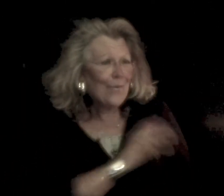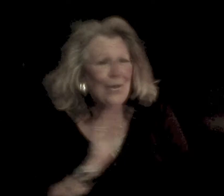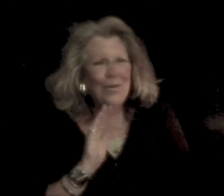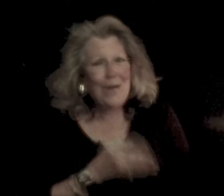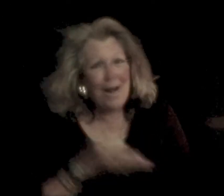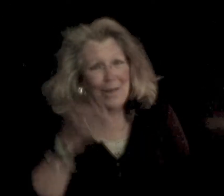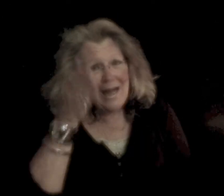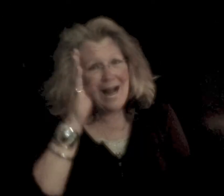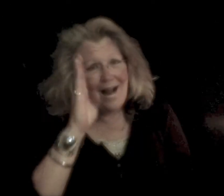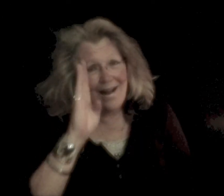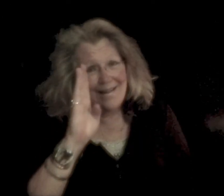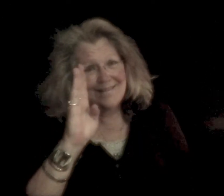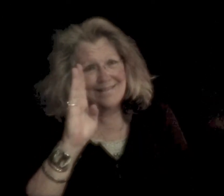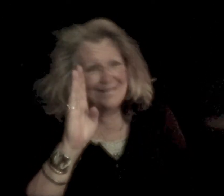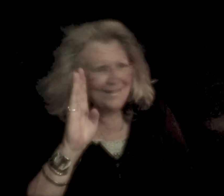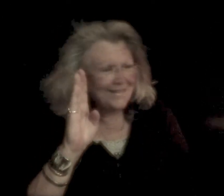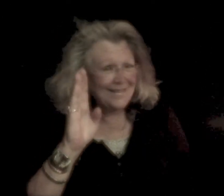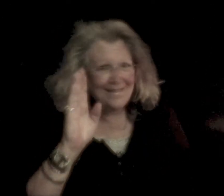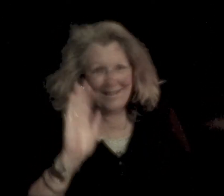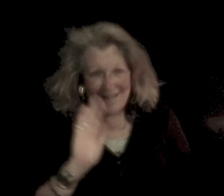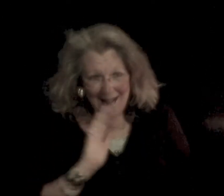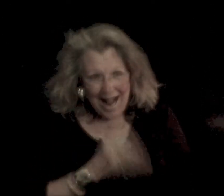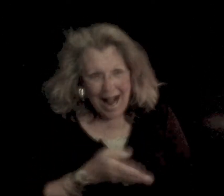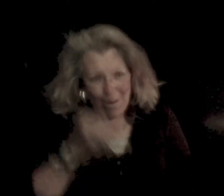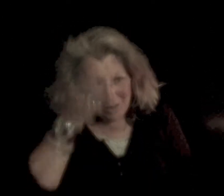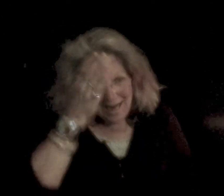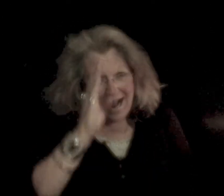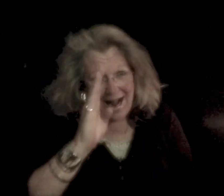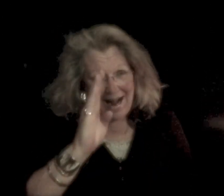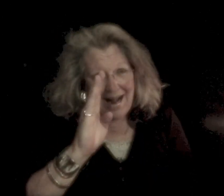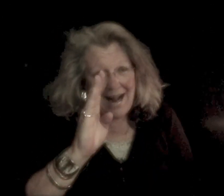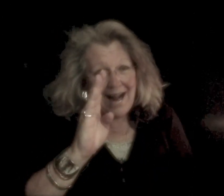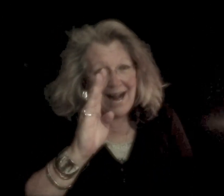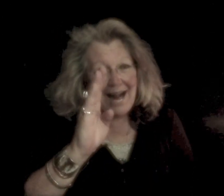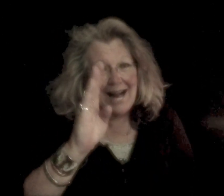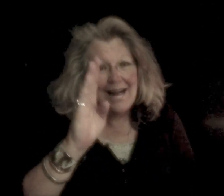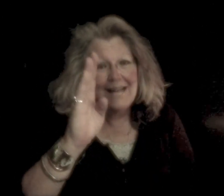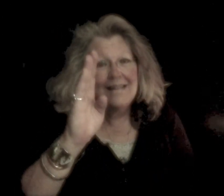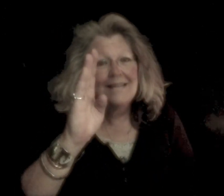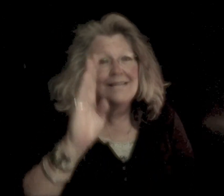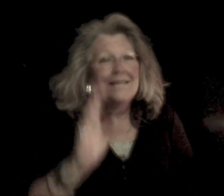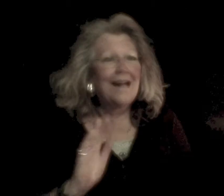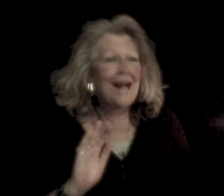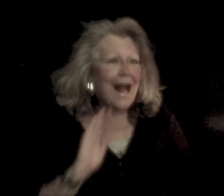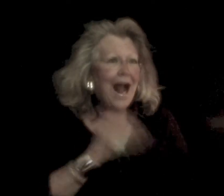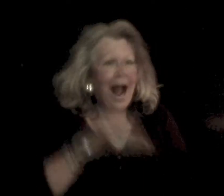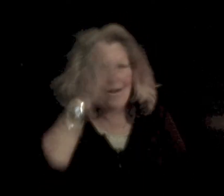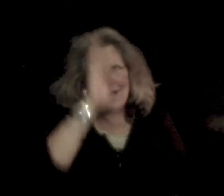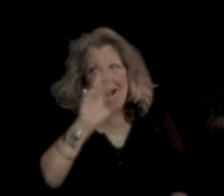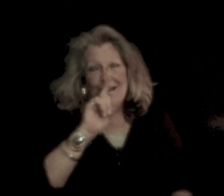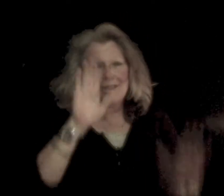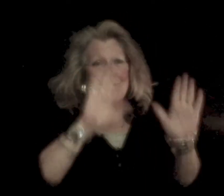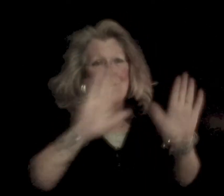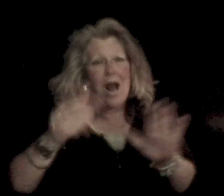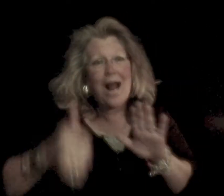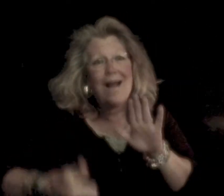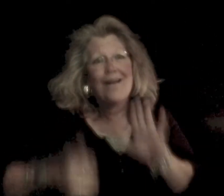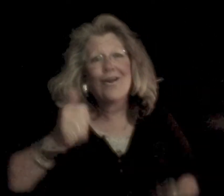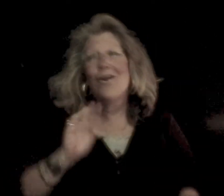I've got I've got it's healer